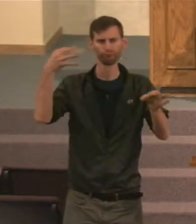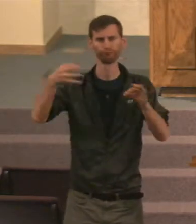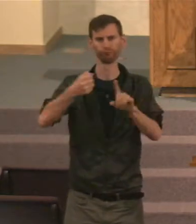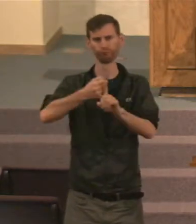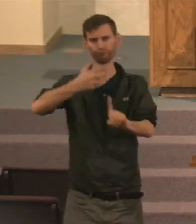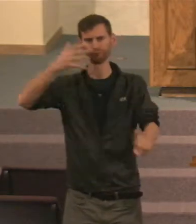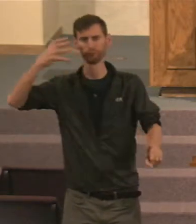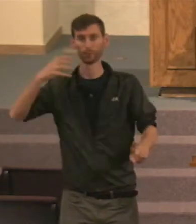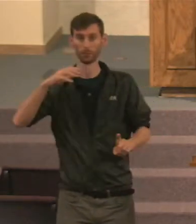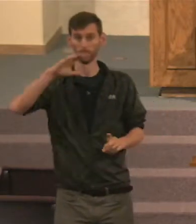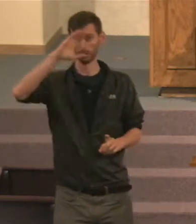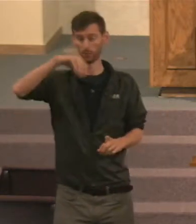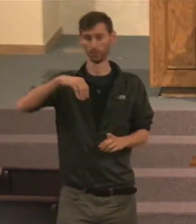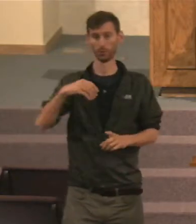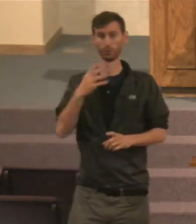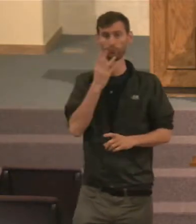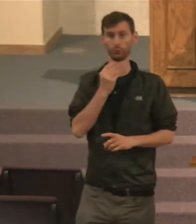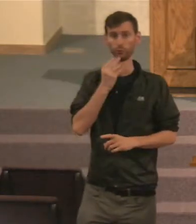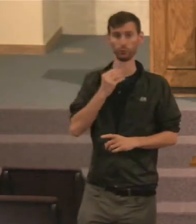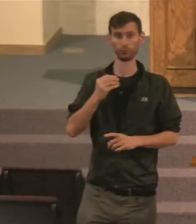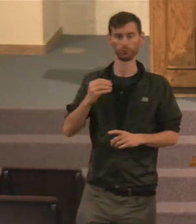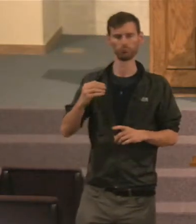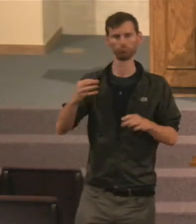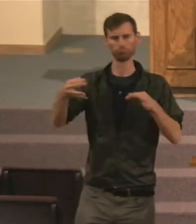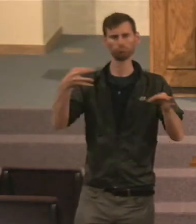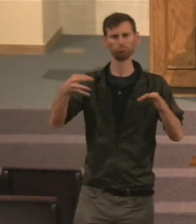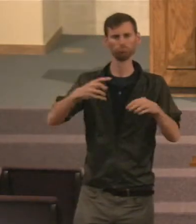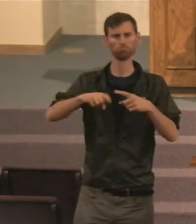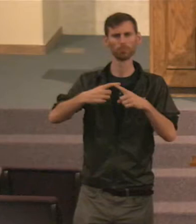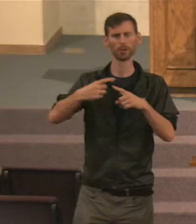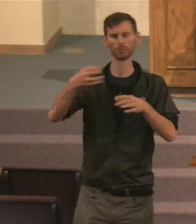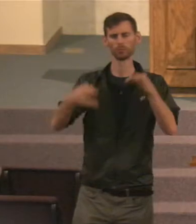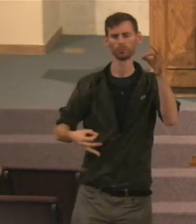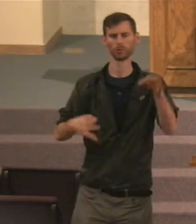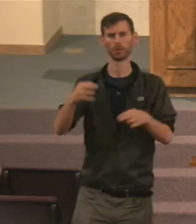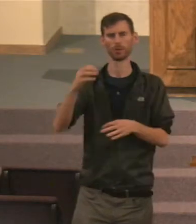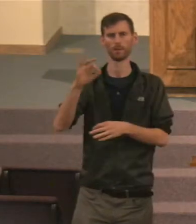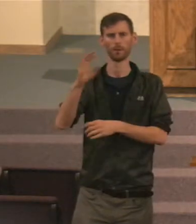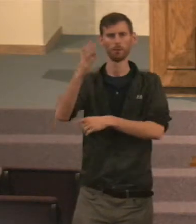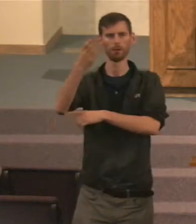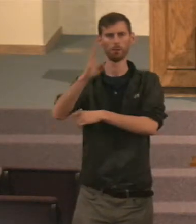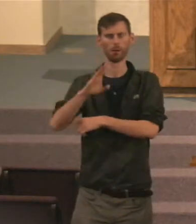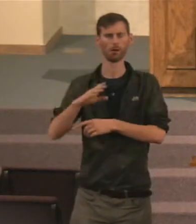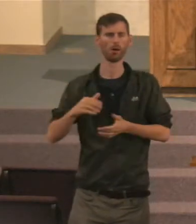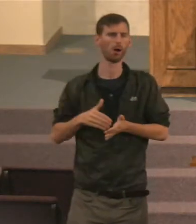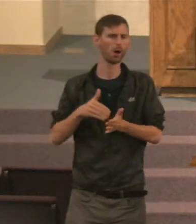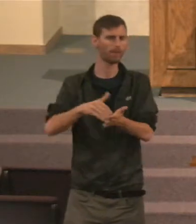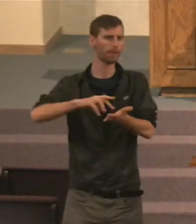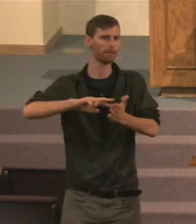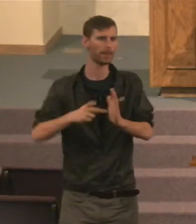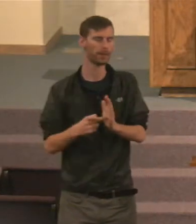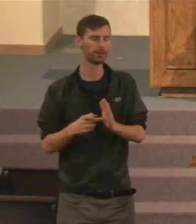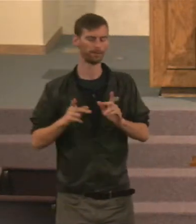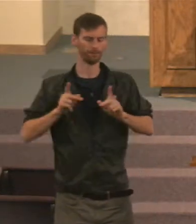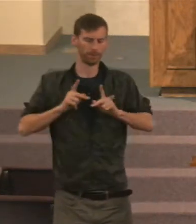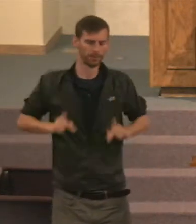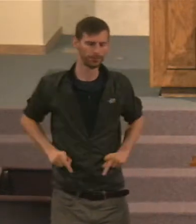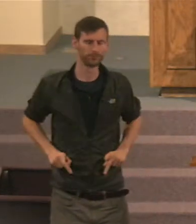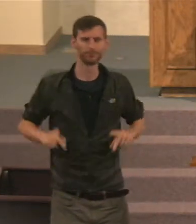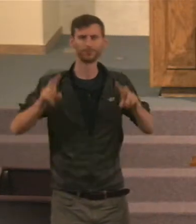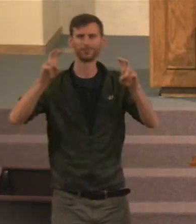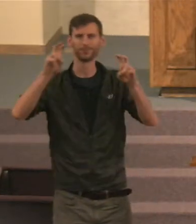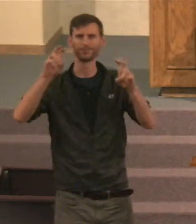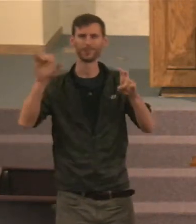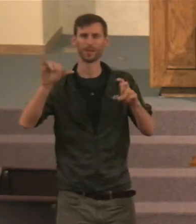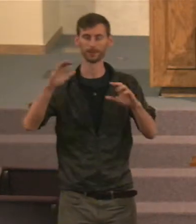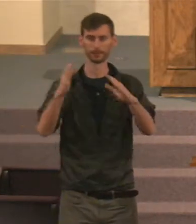Jews talked about judgment, A lot of times, When they talked about judgment of God, They talked about, A physical judgment here, Maybe, You know, God